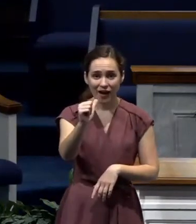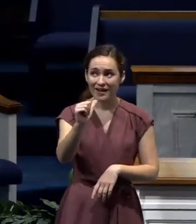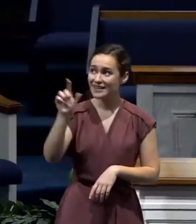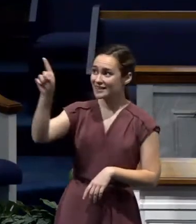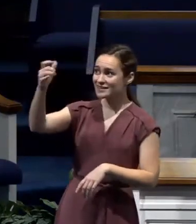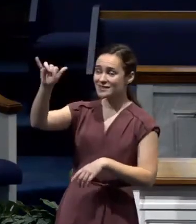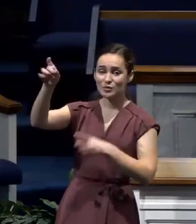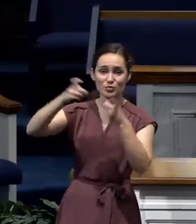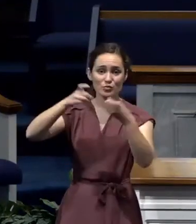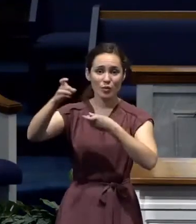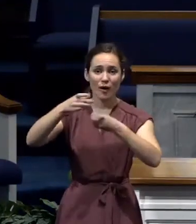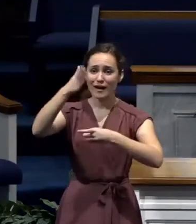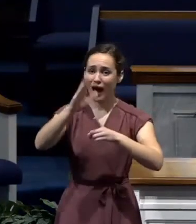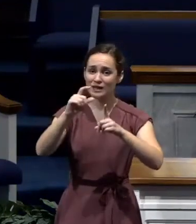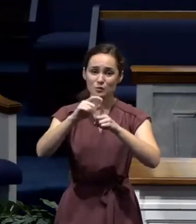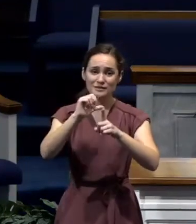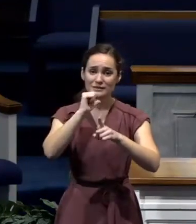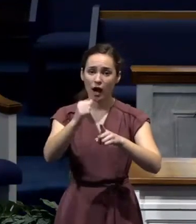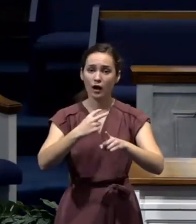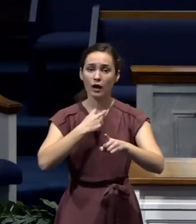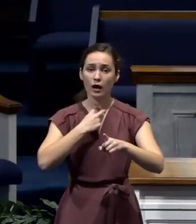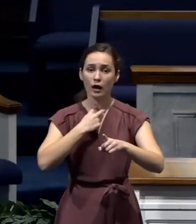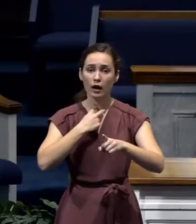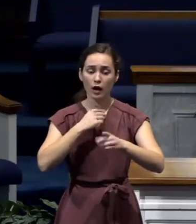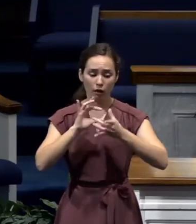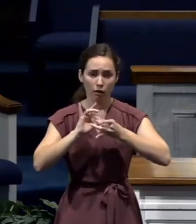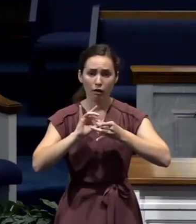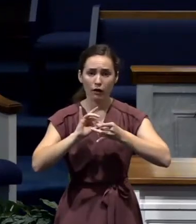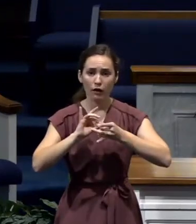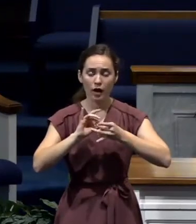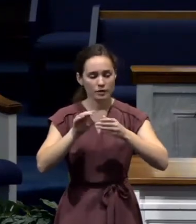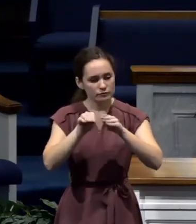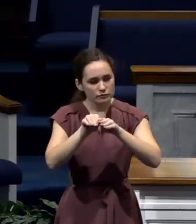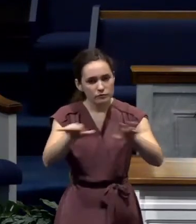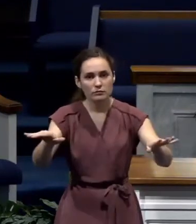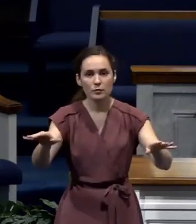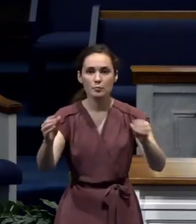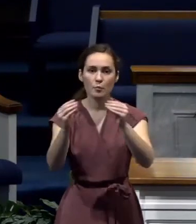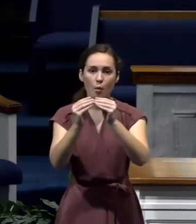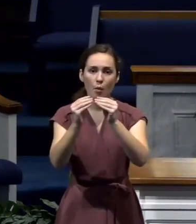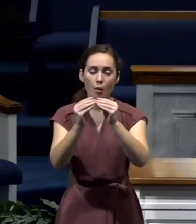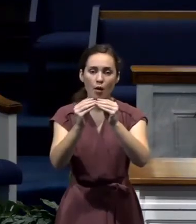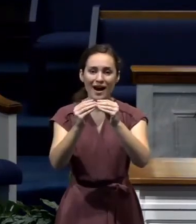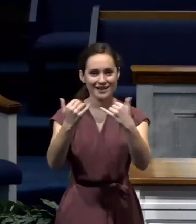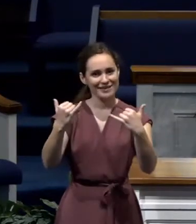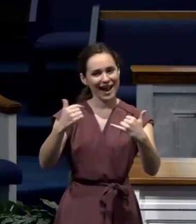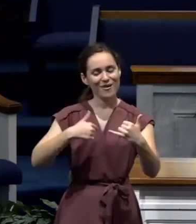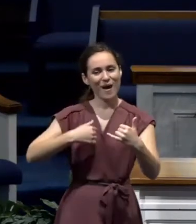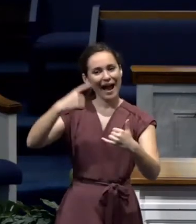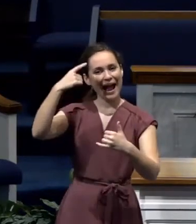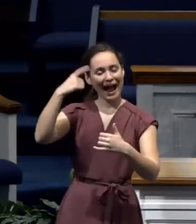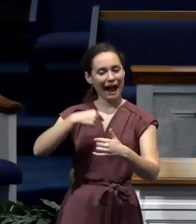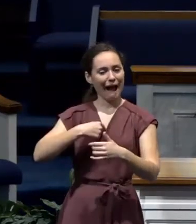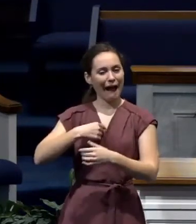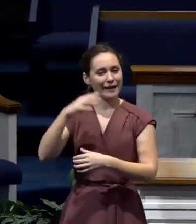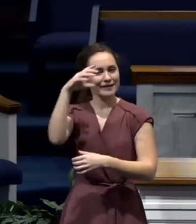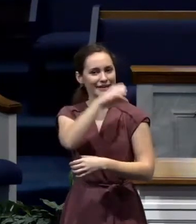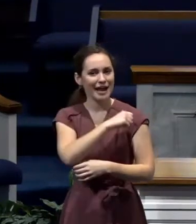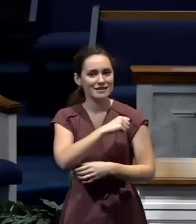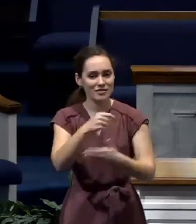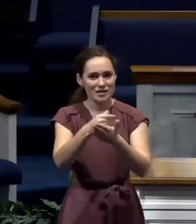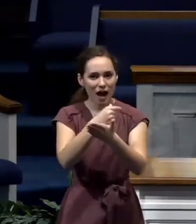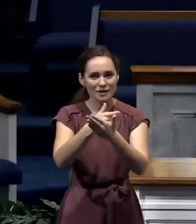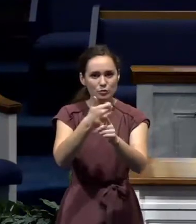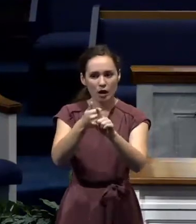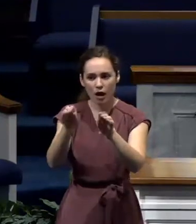God is not bound. I think as a result of what we're going through now, the word of God is spreading in places that we can't even imagine. You know what I noticed?